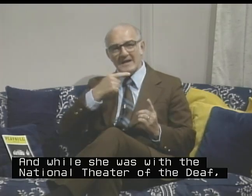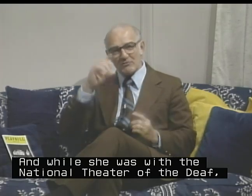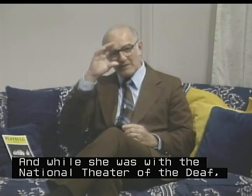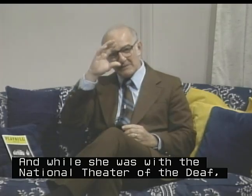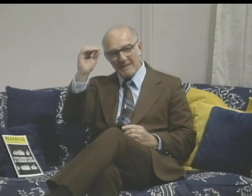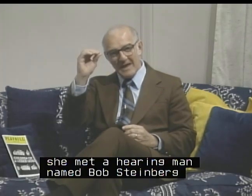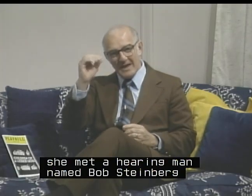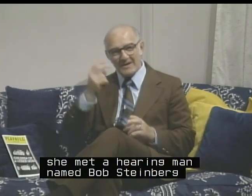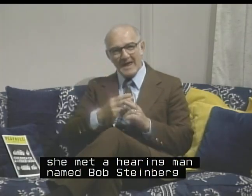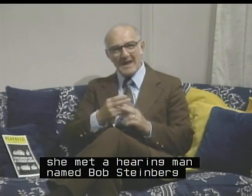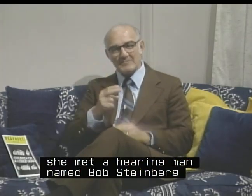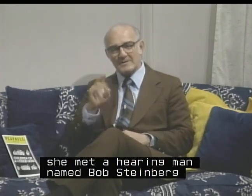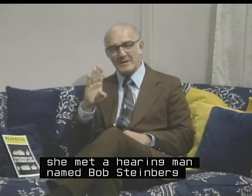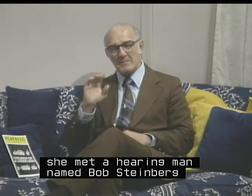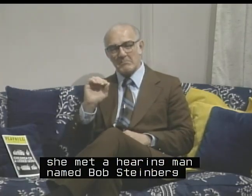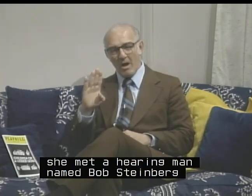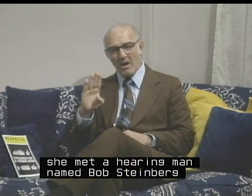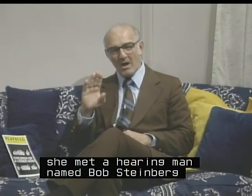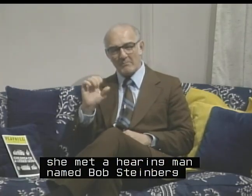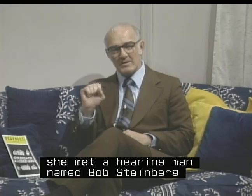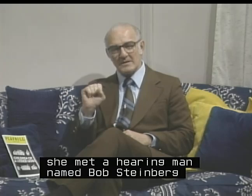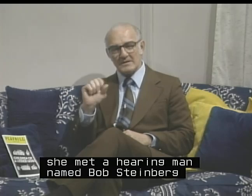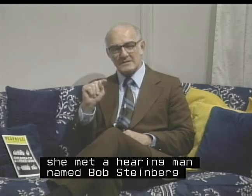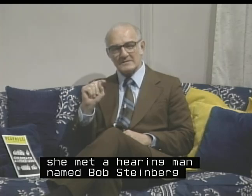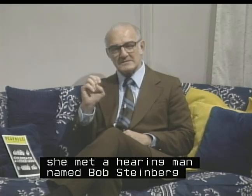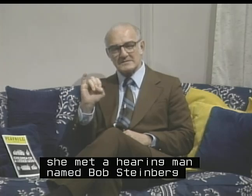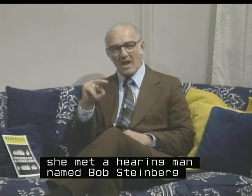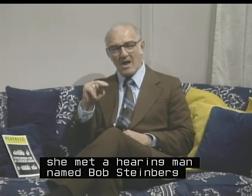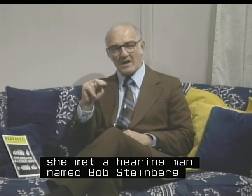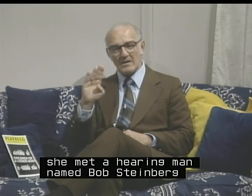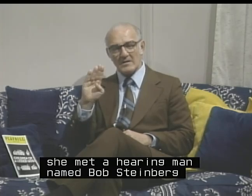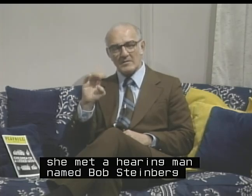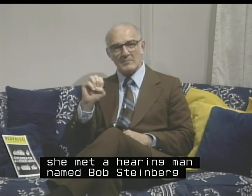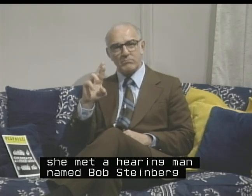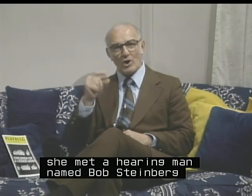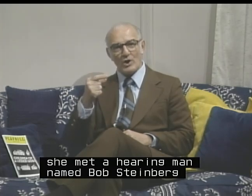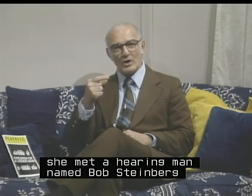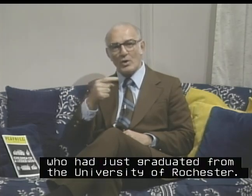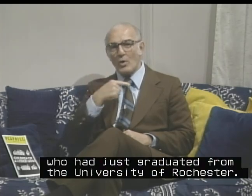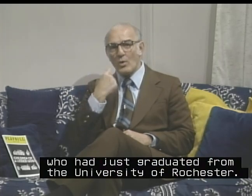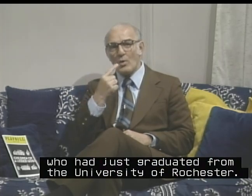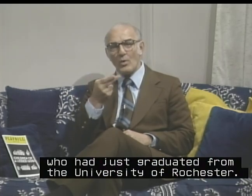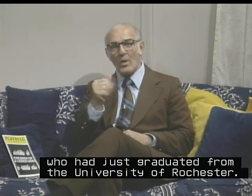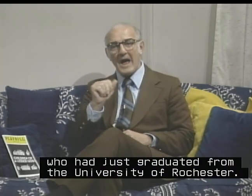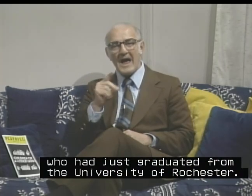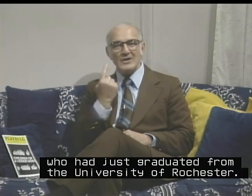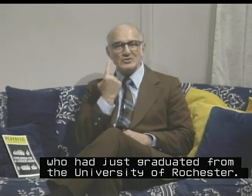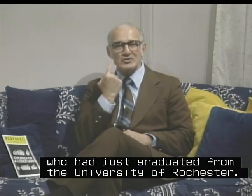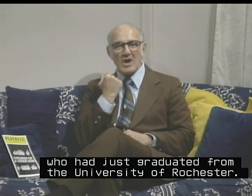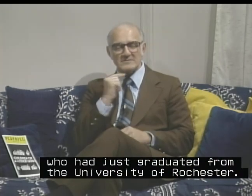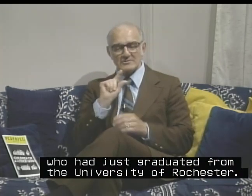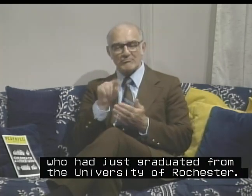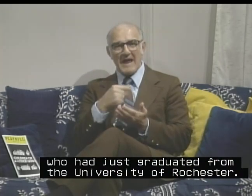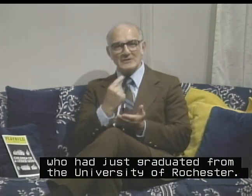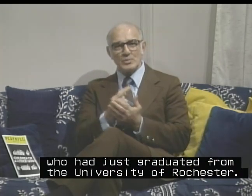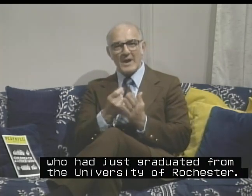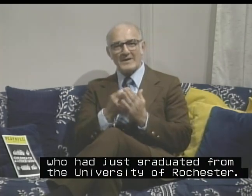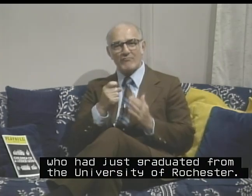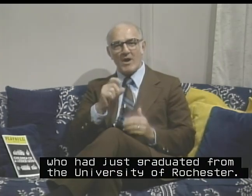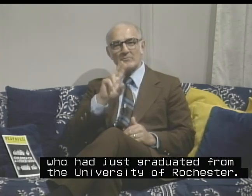hearing man named Bob Steinberg, who had just graduated from the